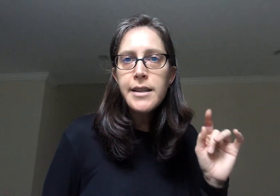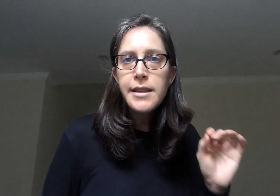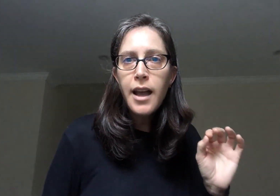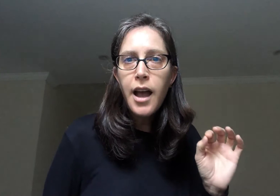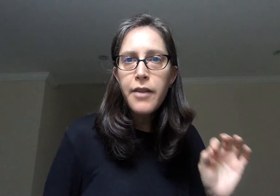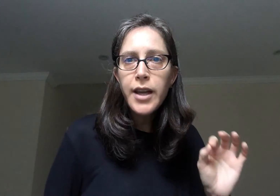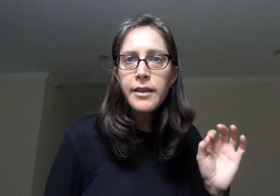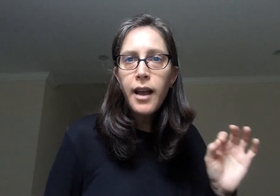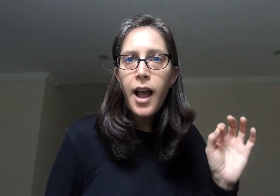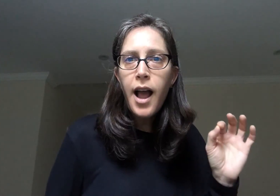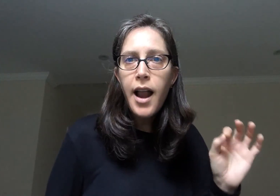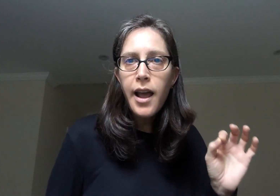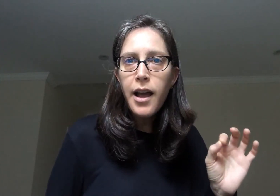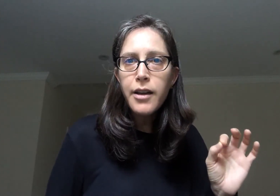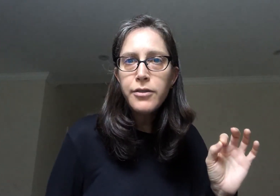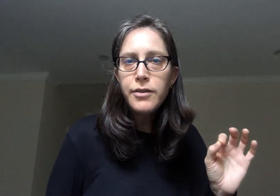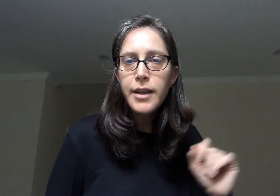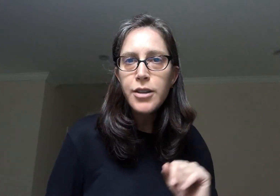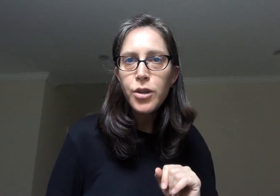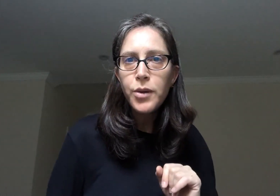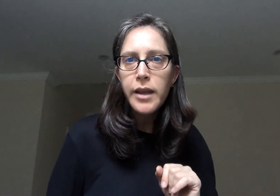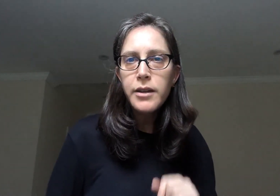Eretz. Zavat. Chalav. Let's do it together.